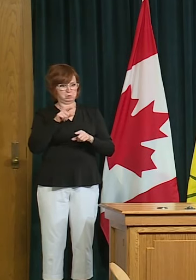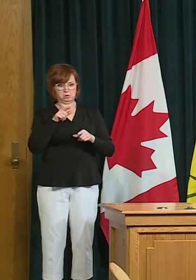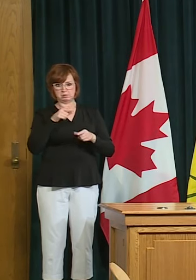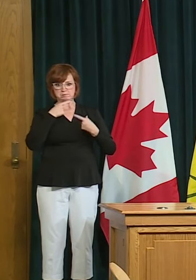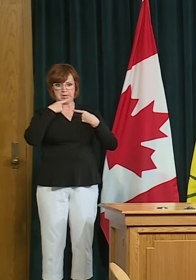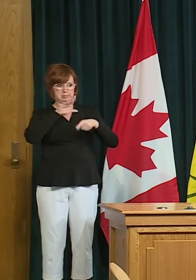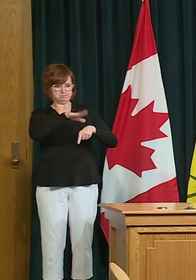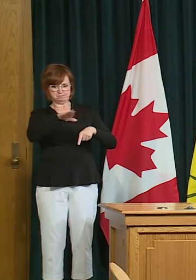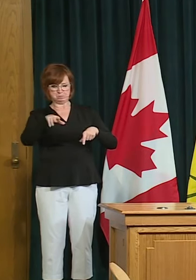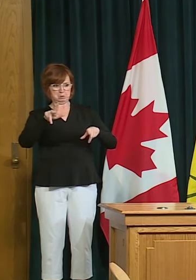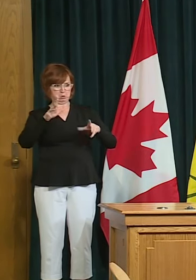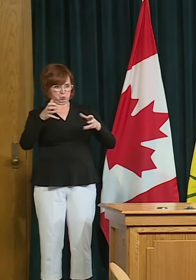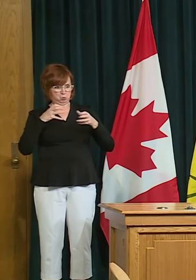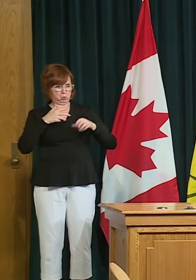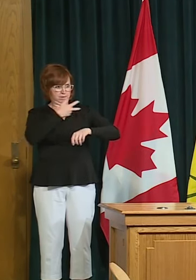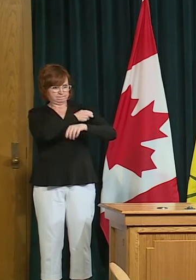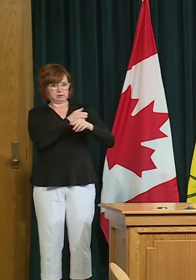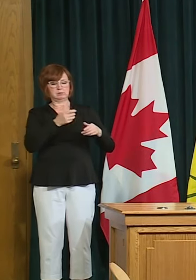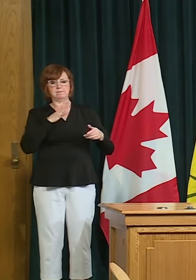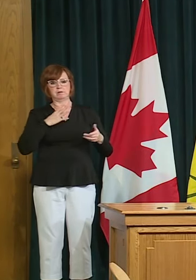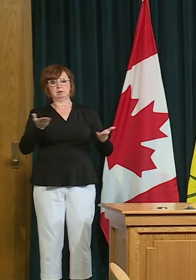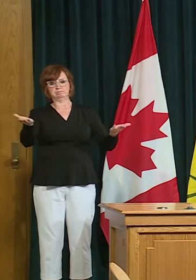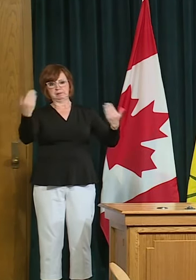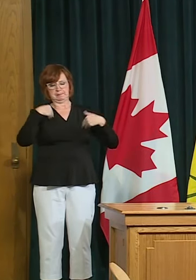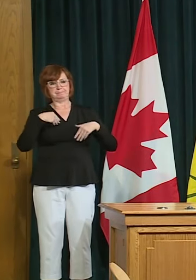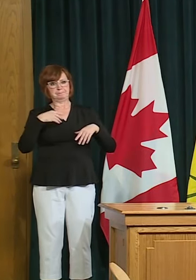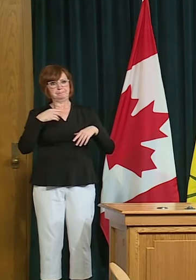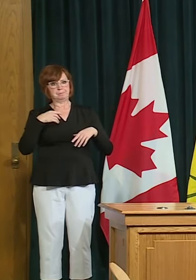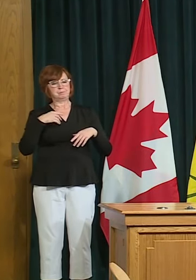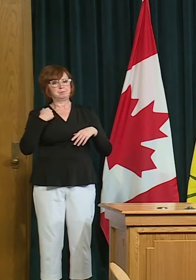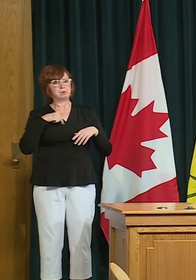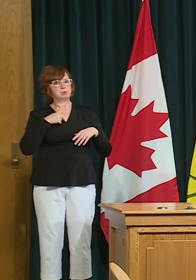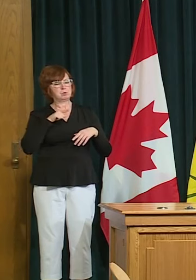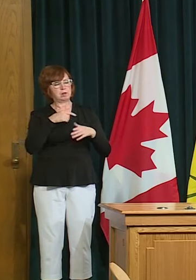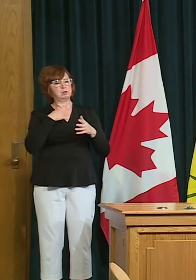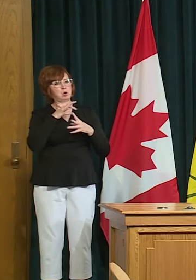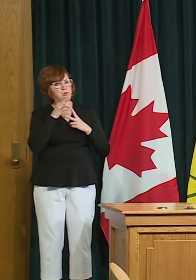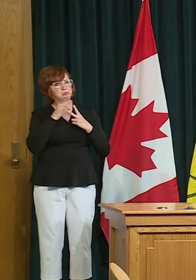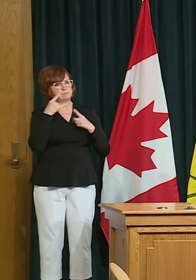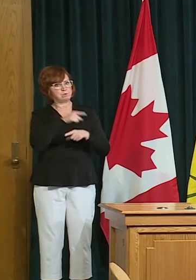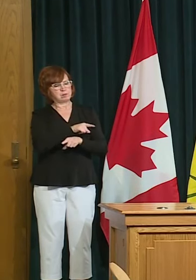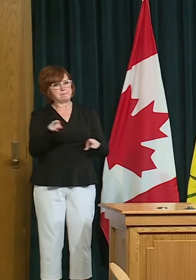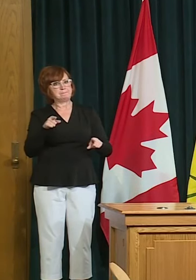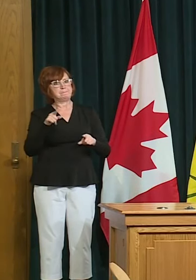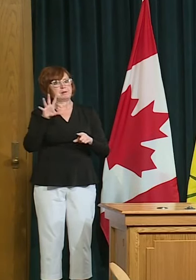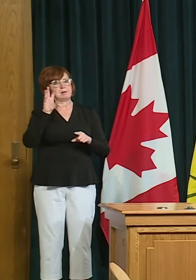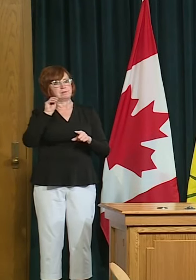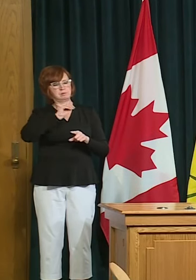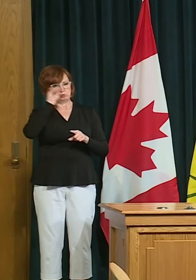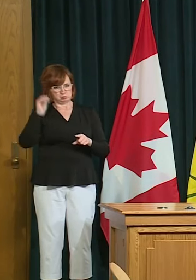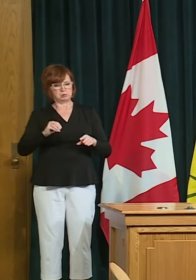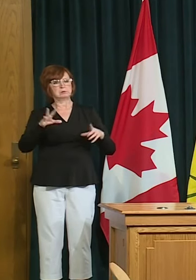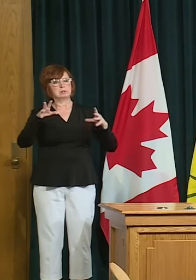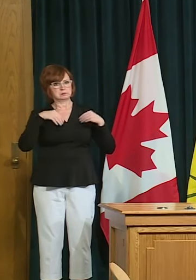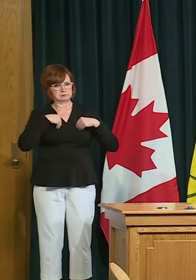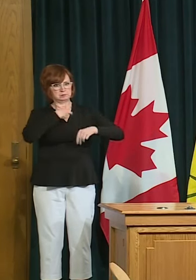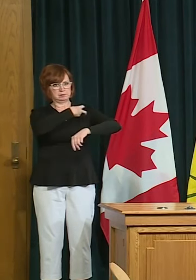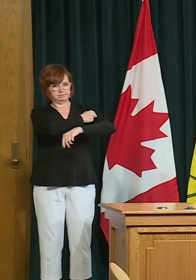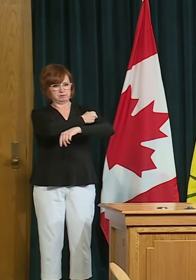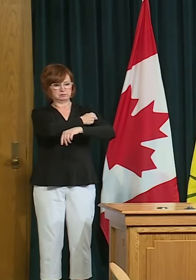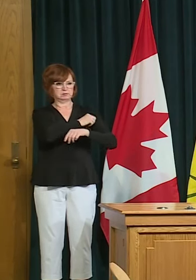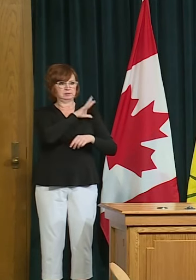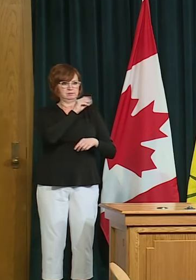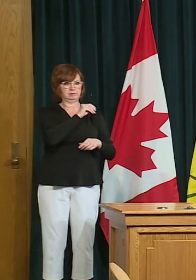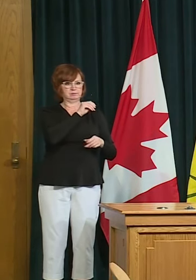wanted one it was a it was an optional vaccine and half the population chose to get the vaccine and we had